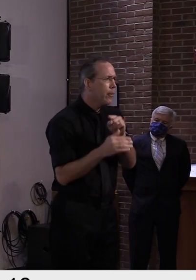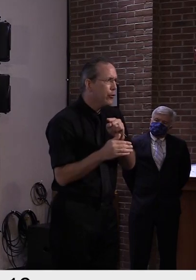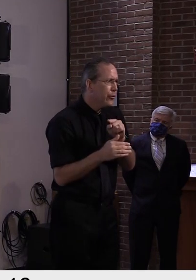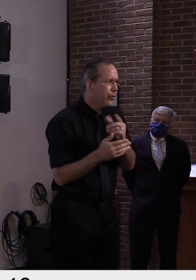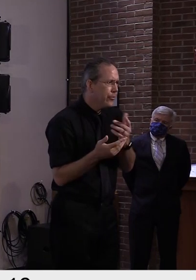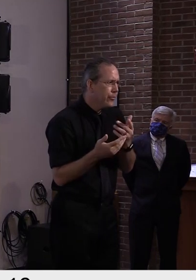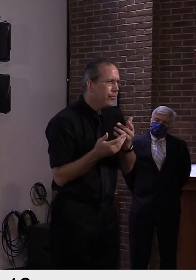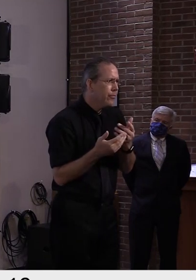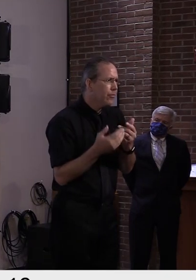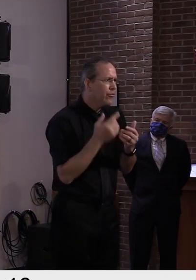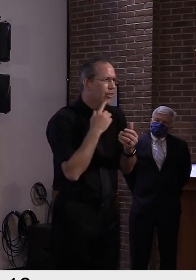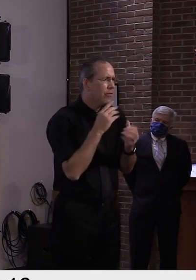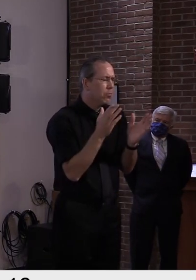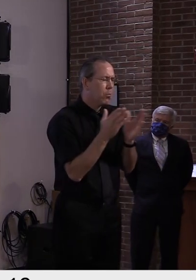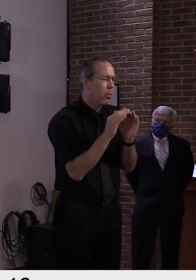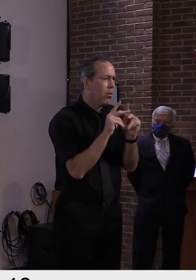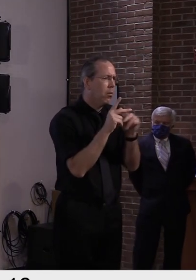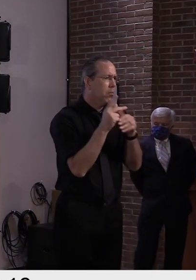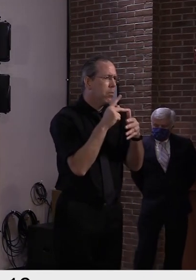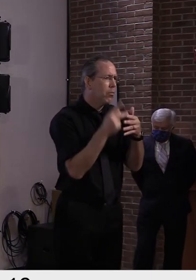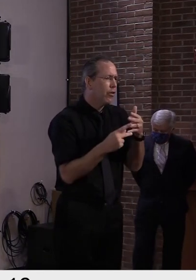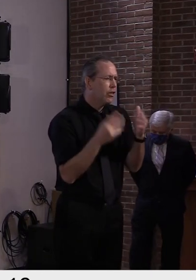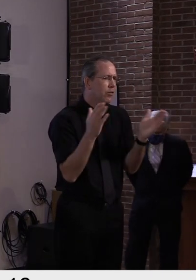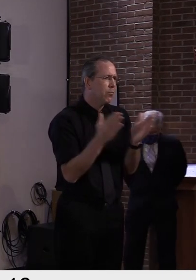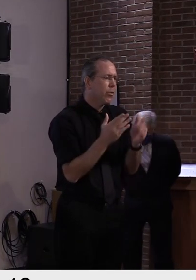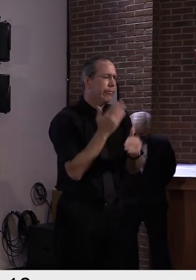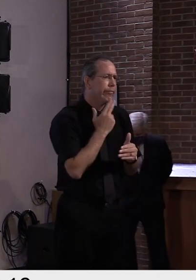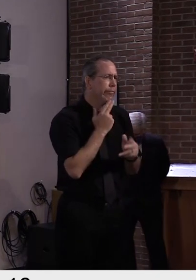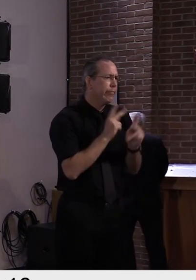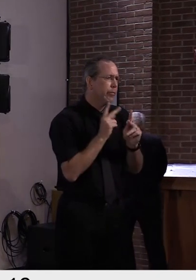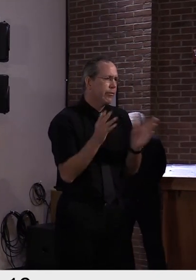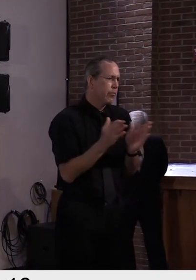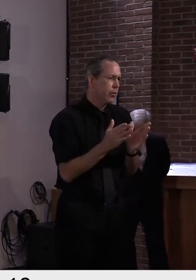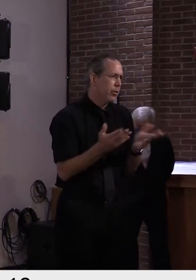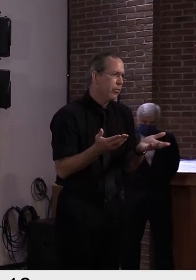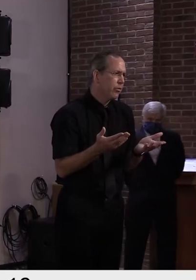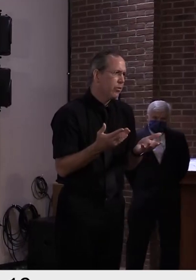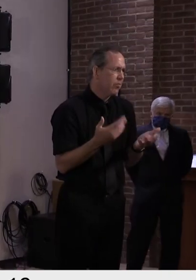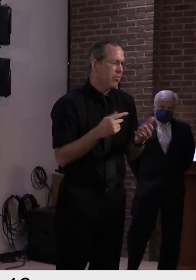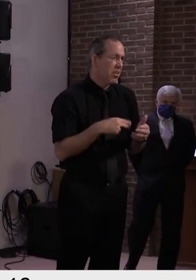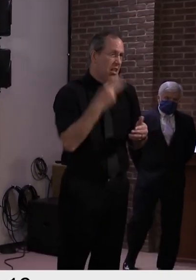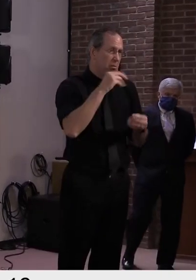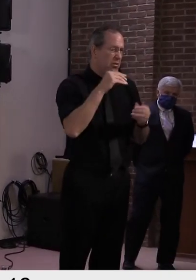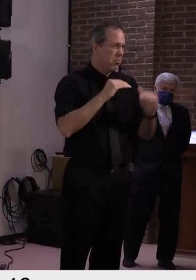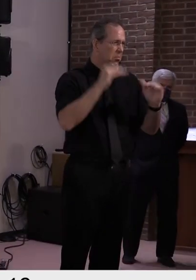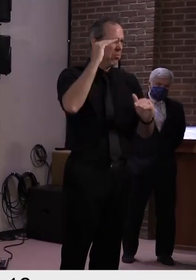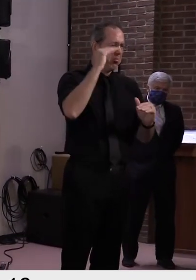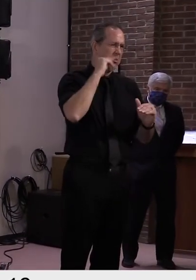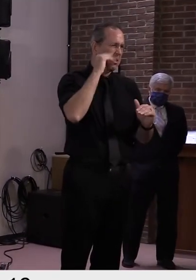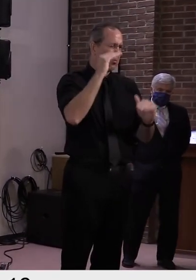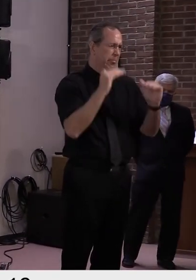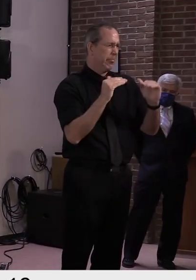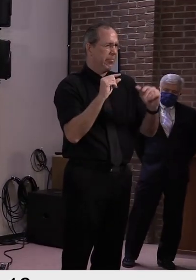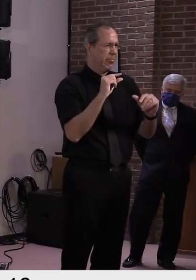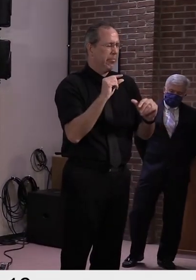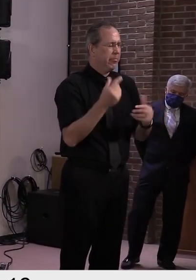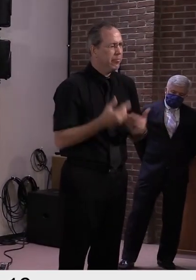Got it. Thank you very much, John. John Dillon, VPR.